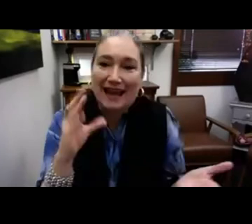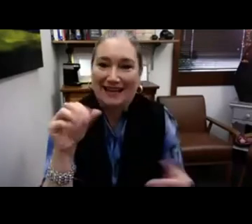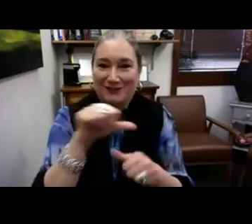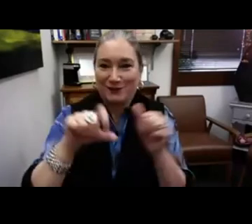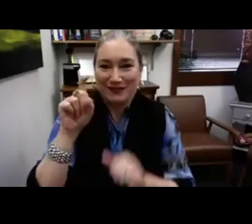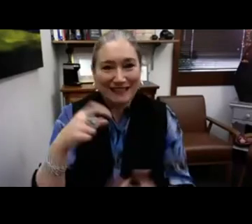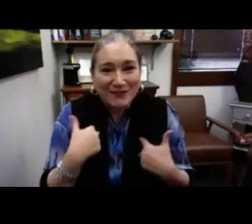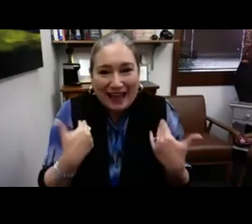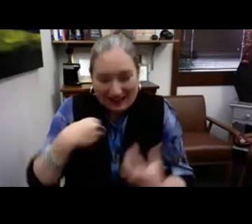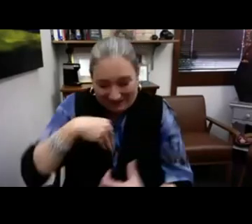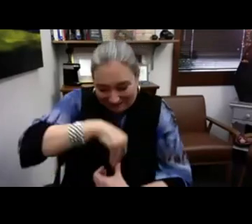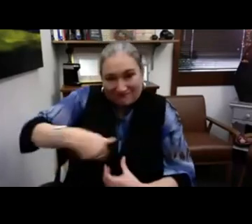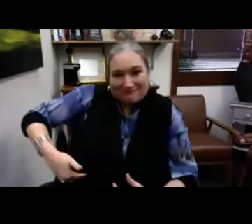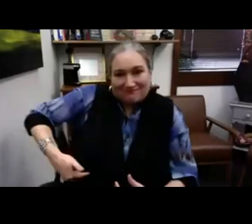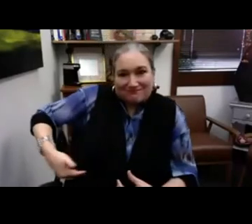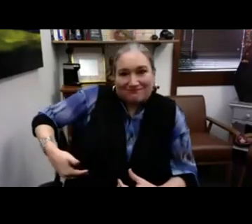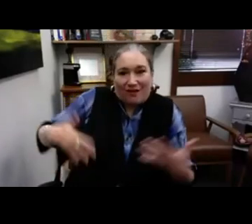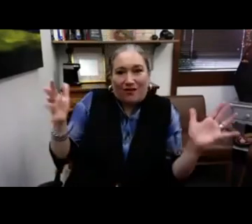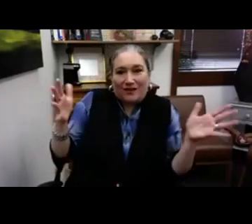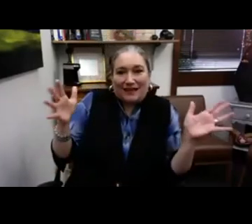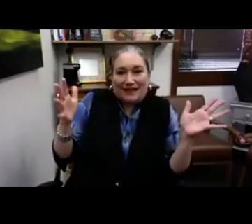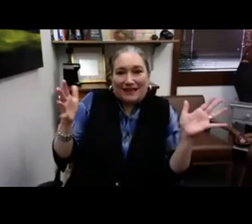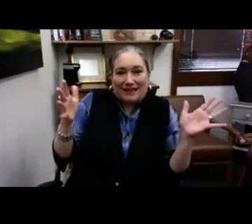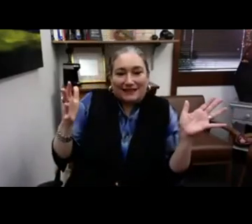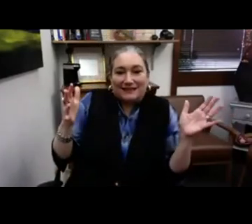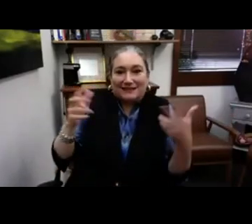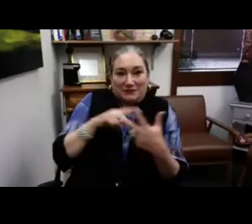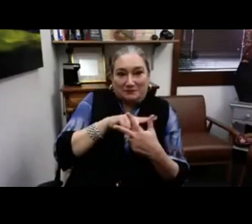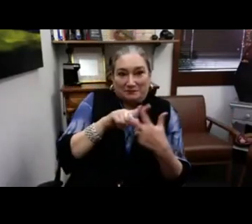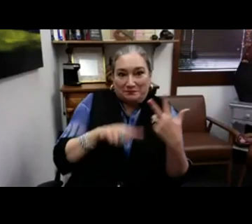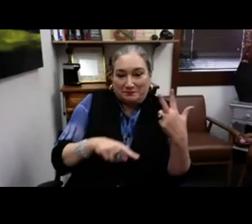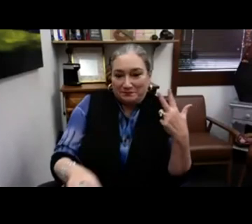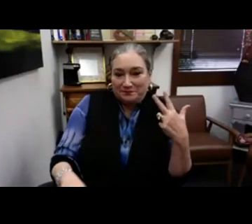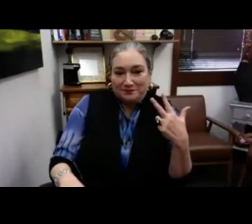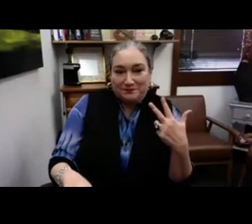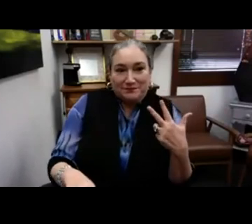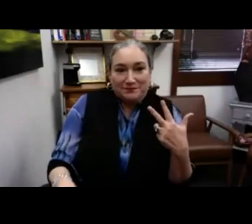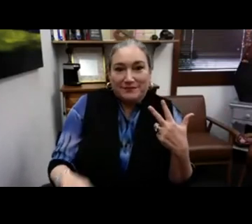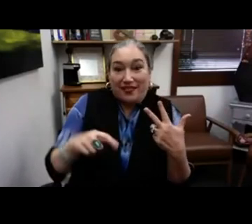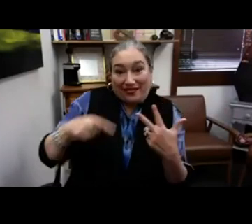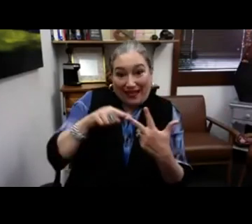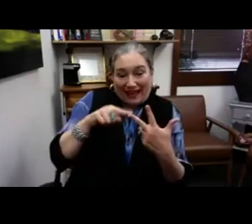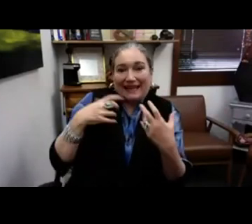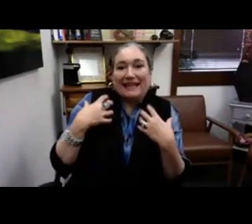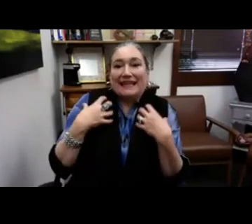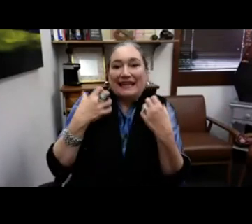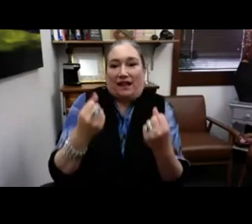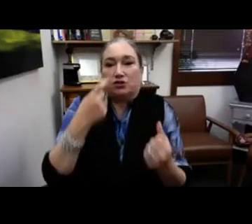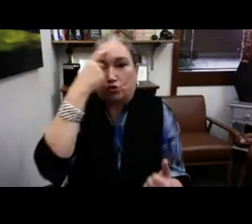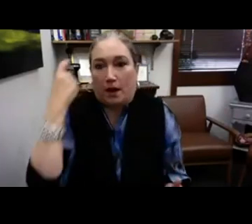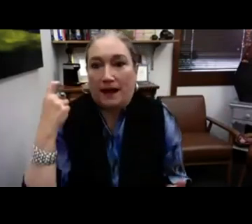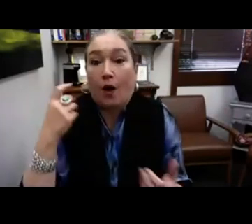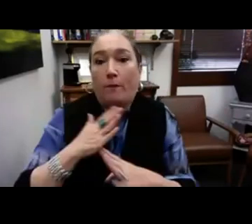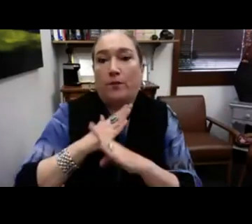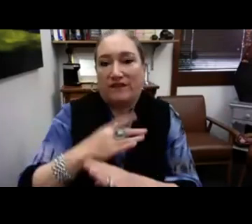child. Promoting language opportunities, DCCW resources, and social needs. Having that already on